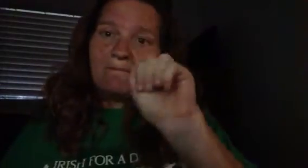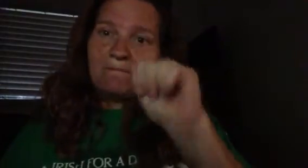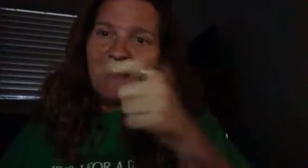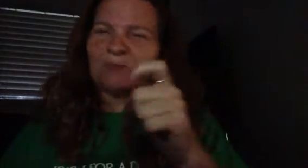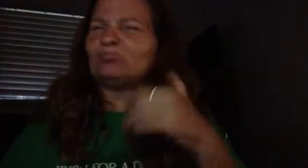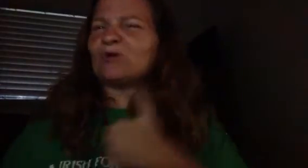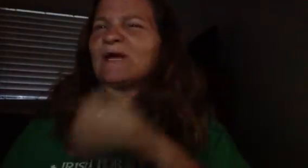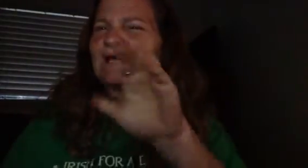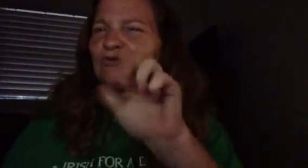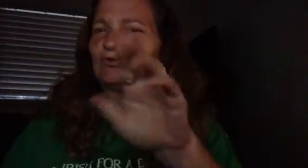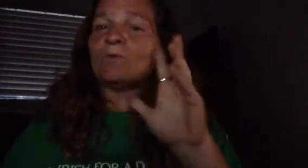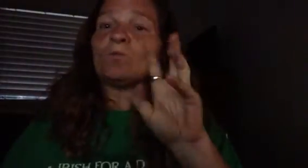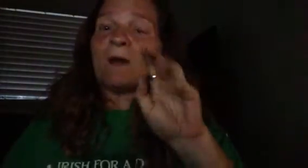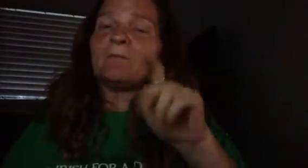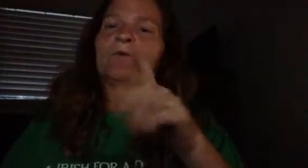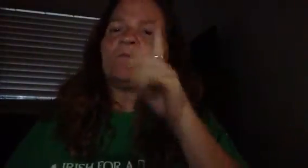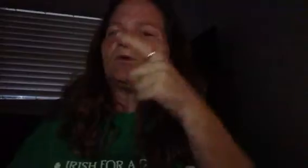I want that. I I that.